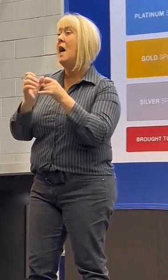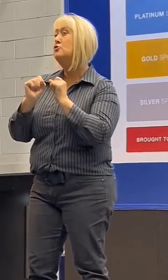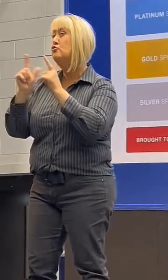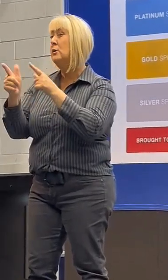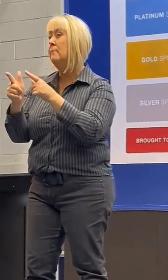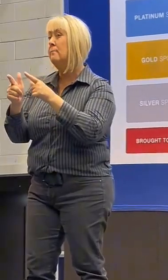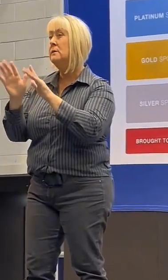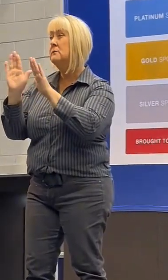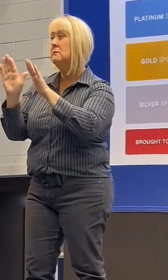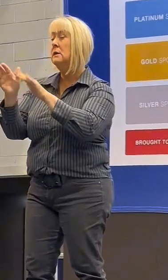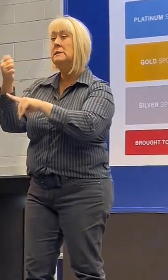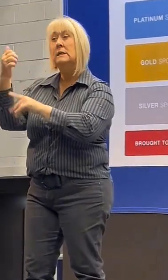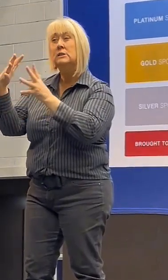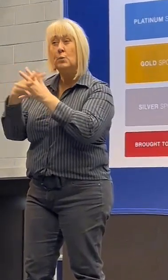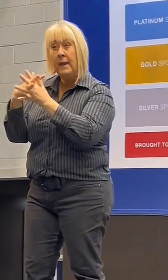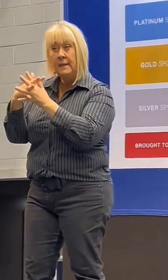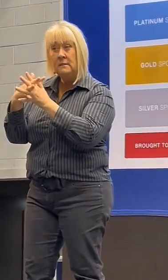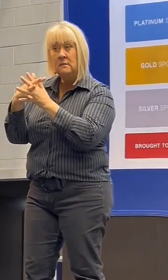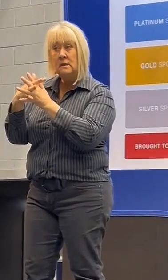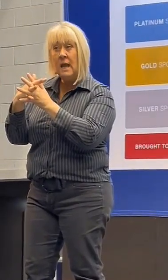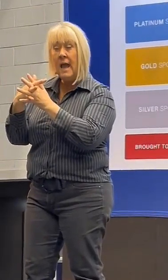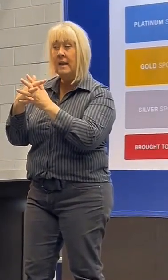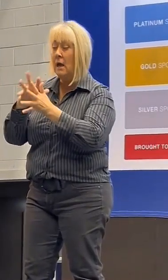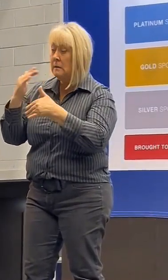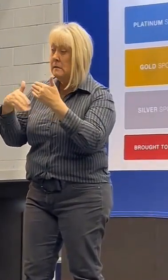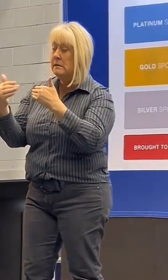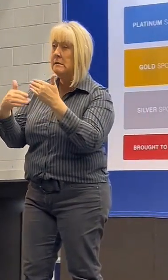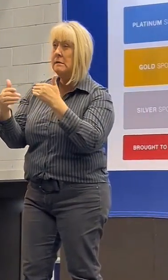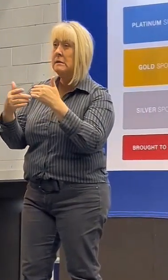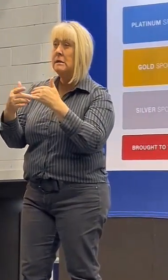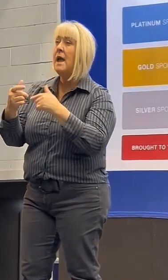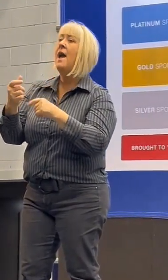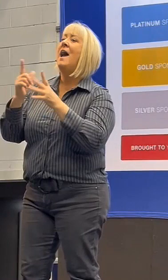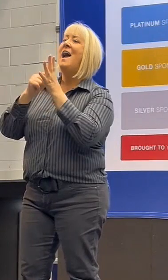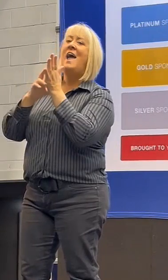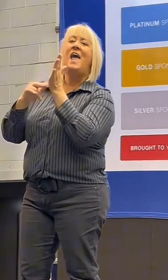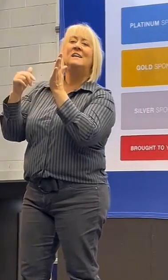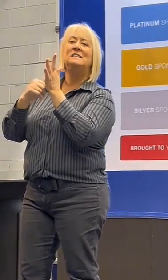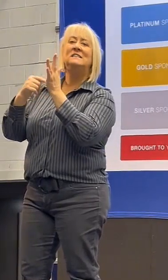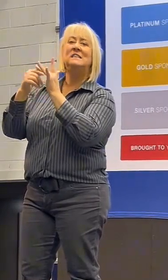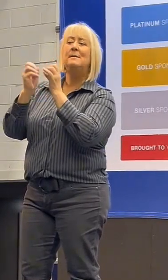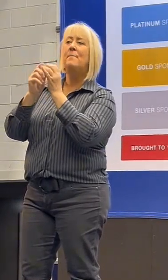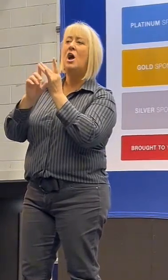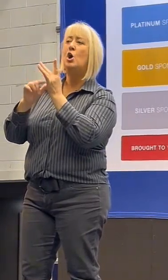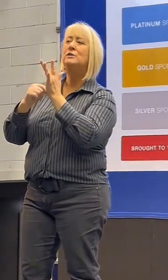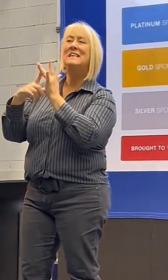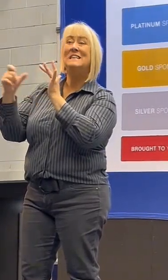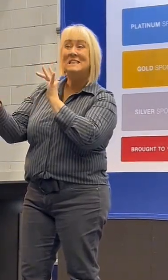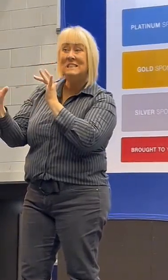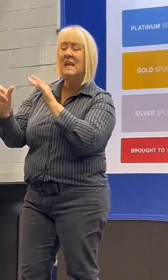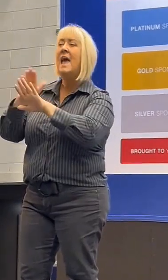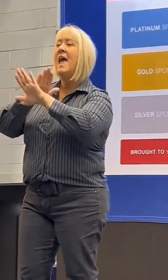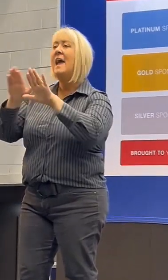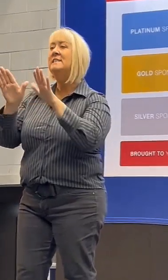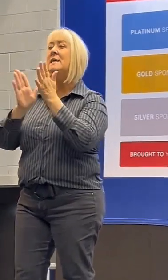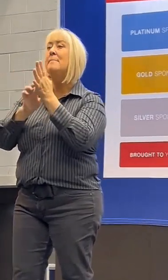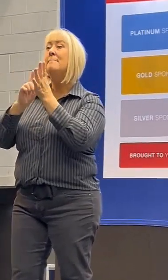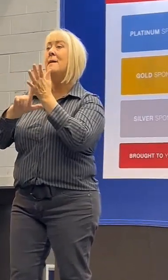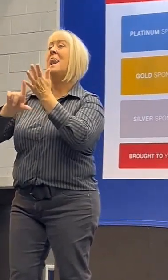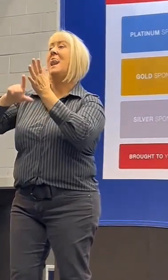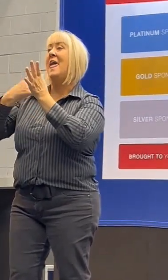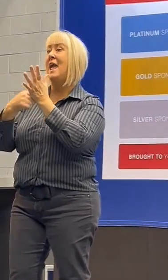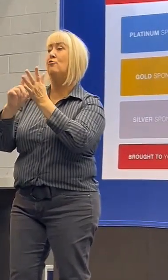I underwent a rigorous protocol involving oral antibiotics, anti-malarial medication, IV antibiotics,